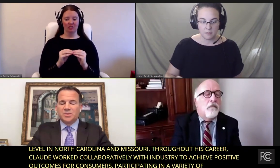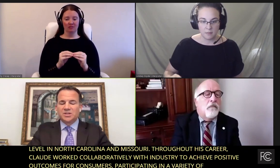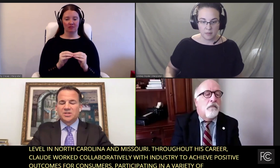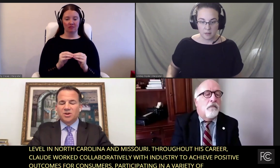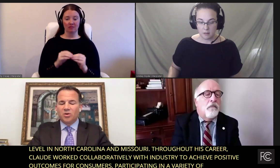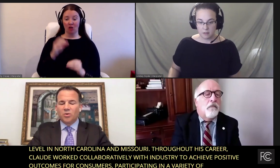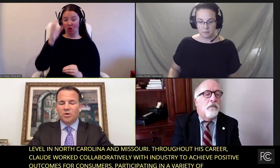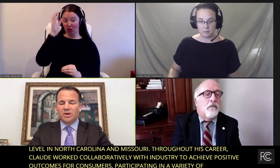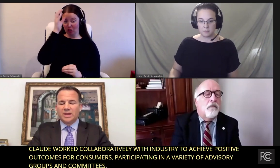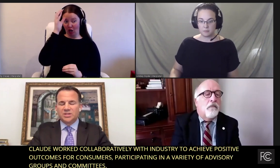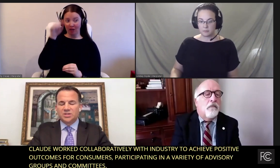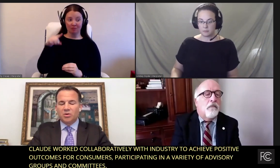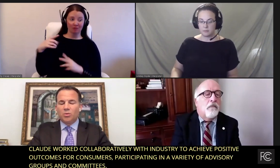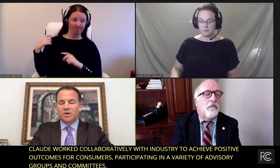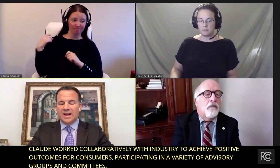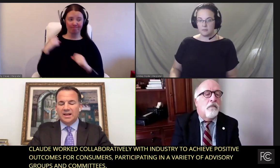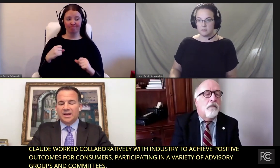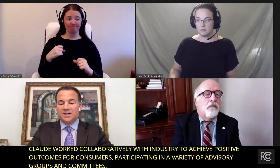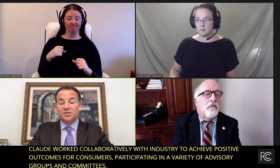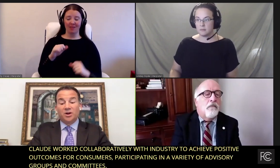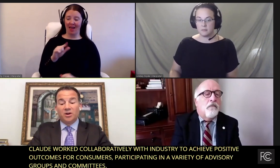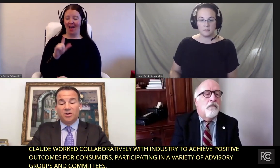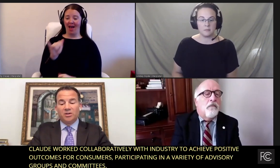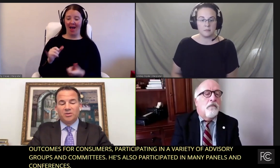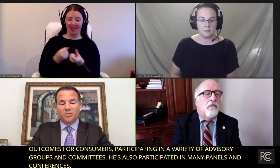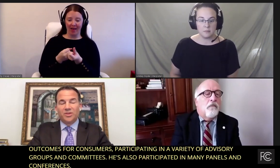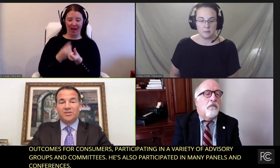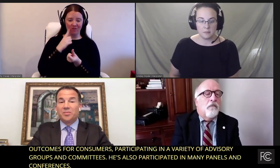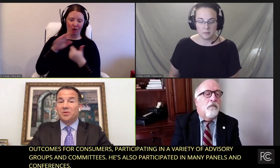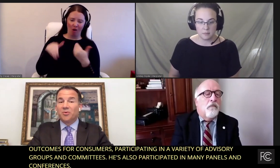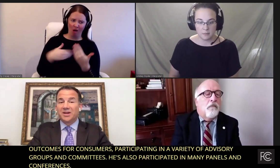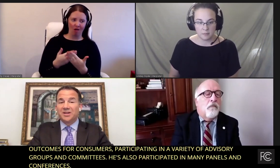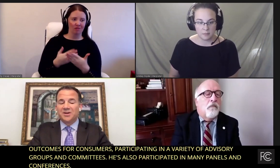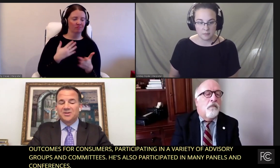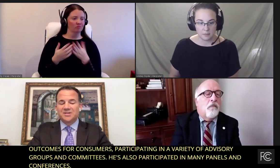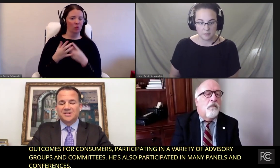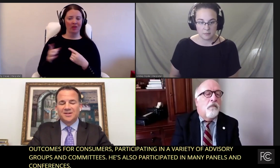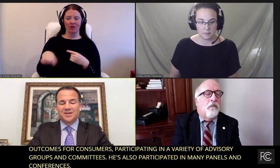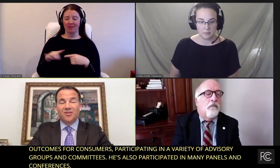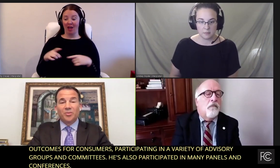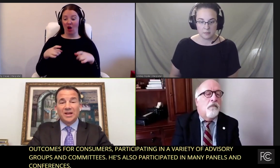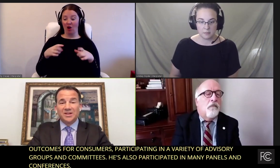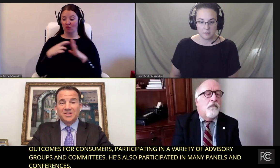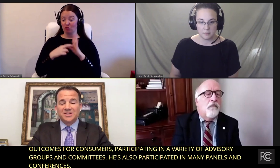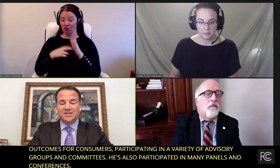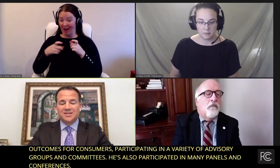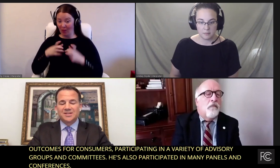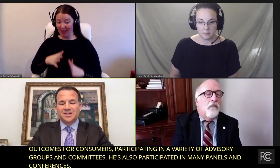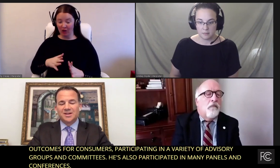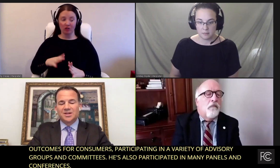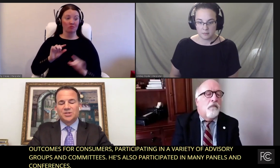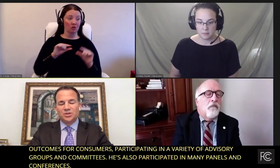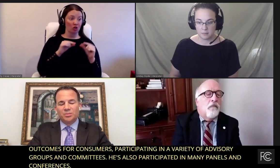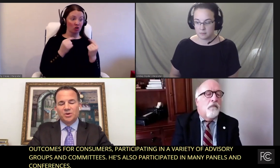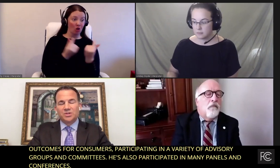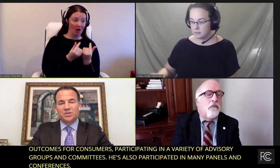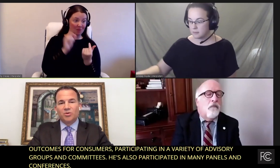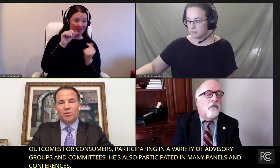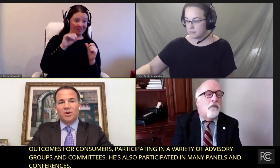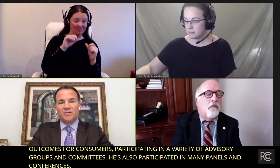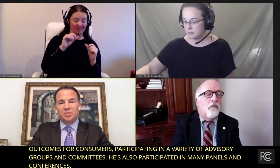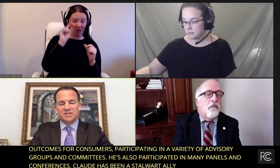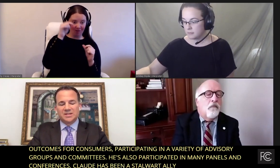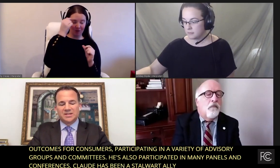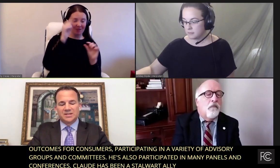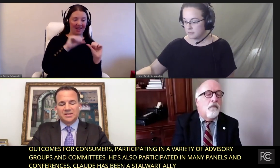Claude has been a stalwart ally to all, whether they be regulators, government agencies, consumers,